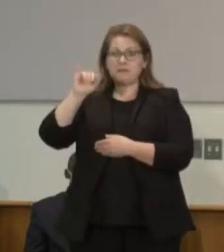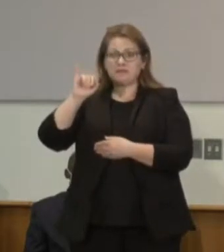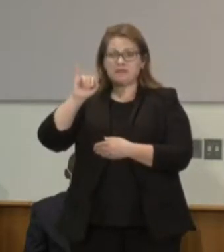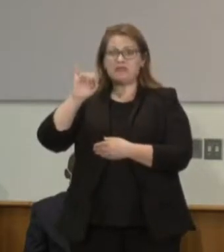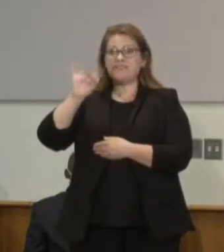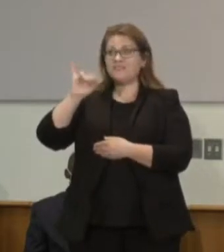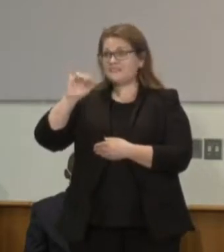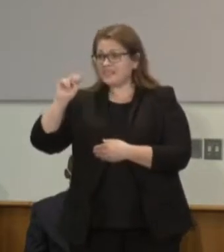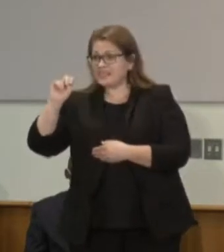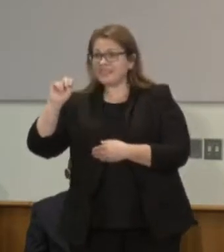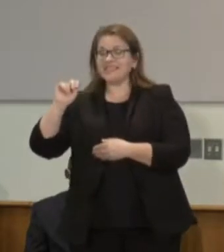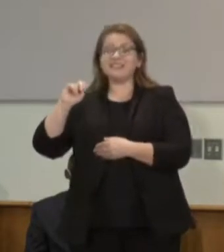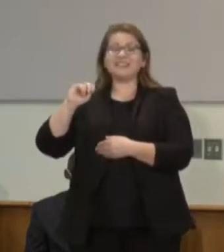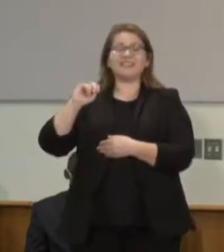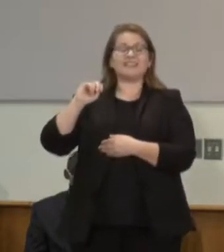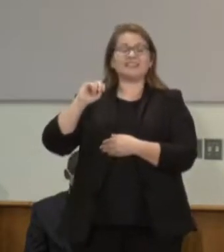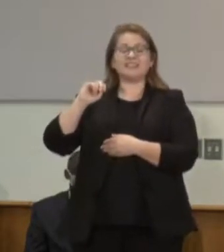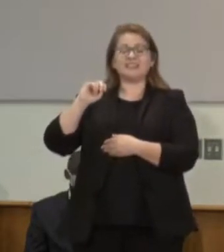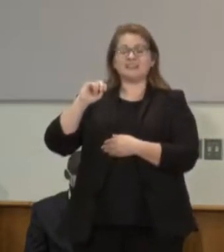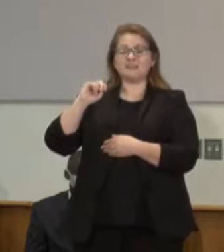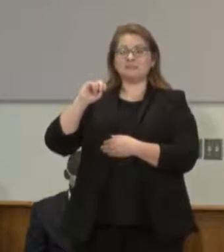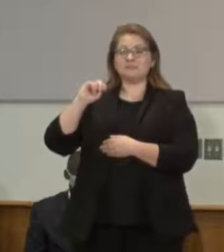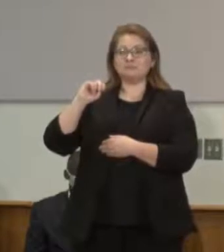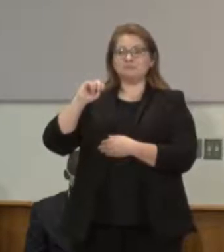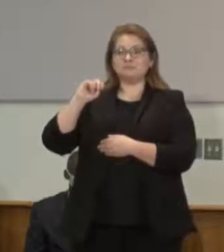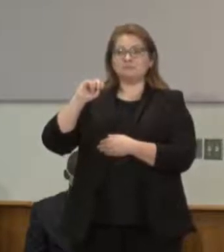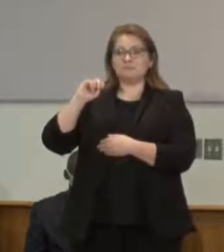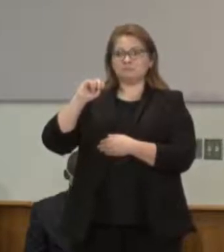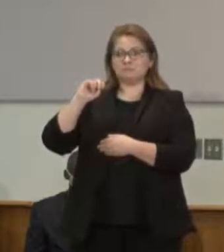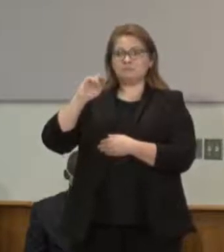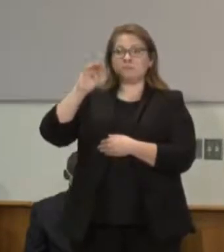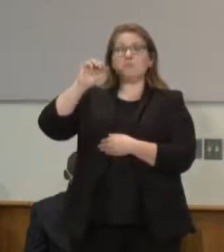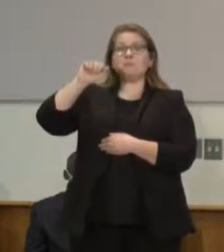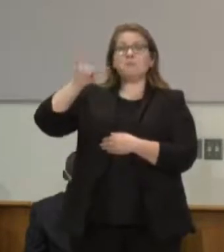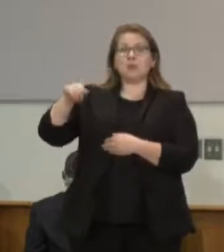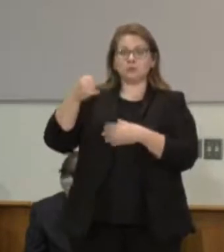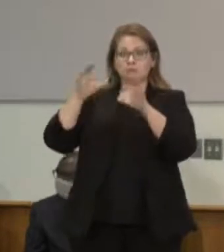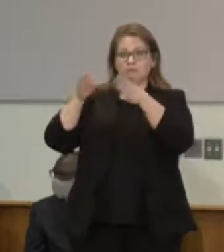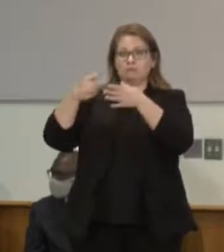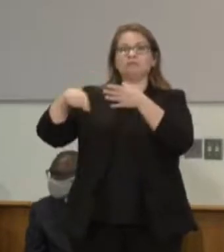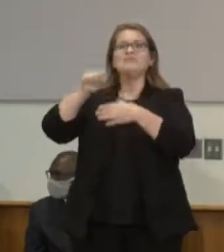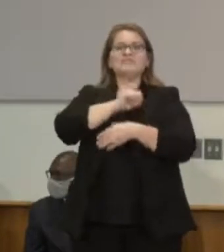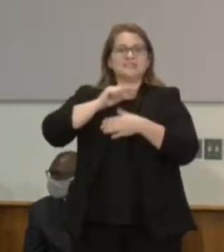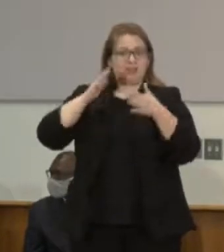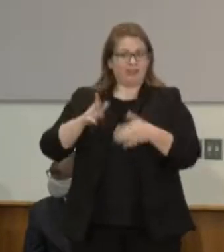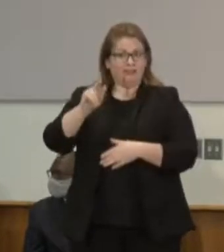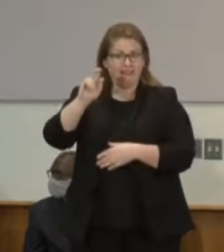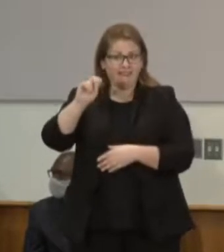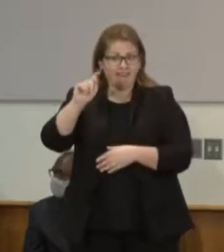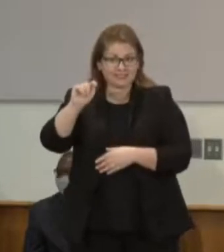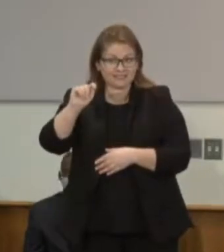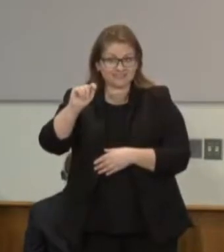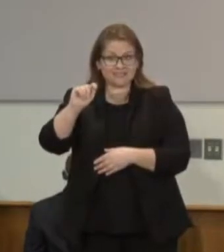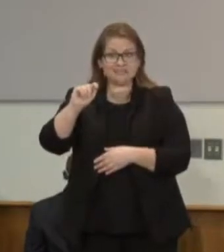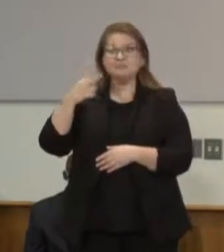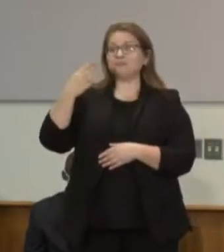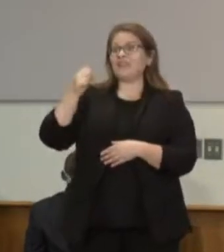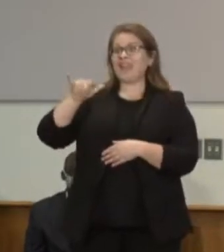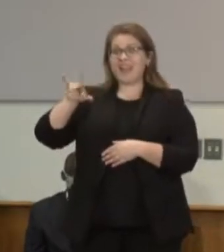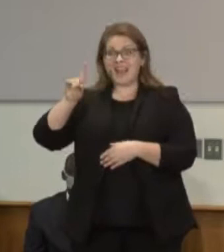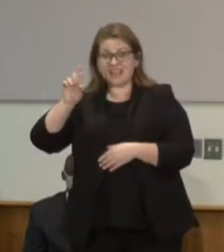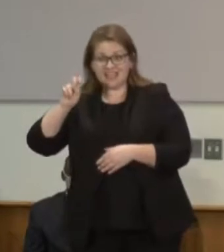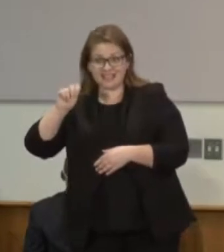the Minnesota Senate, Minority Leader Senator Kent, Senator Jeff Hayden, the outstanding